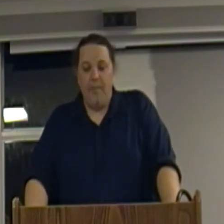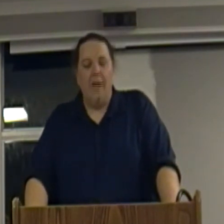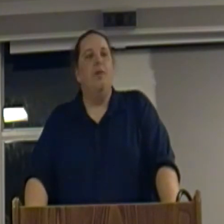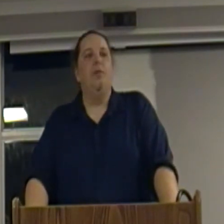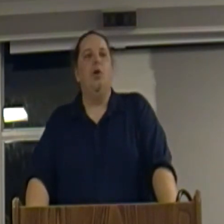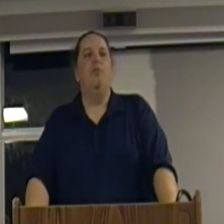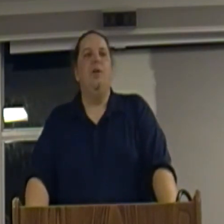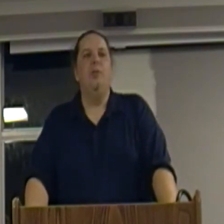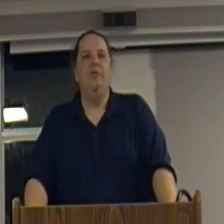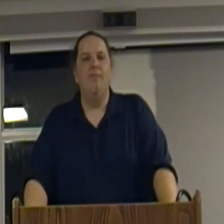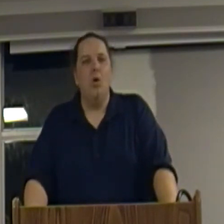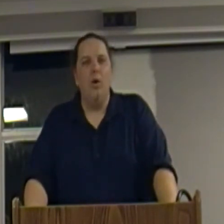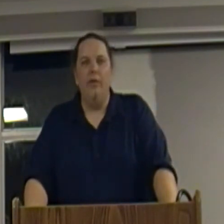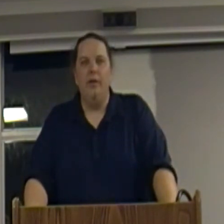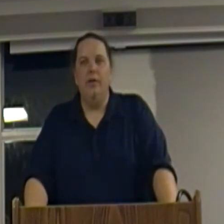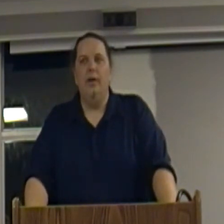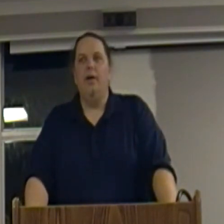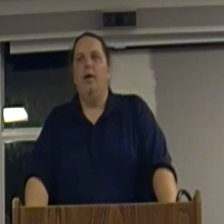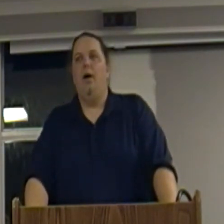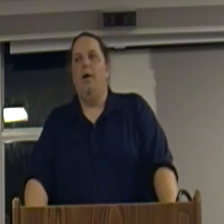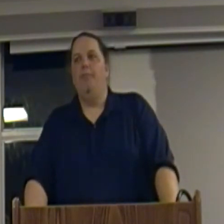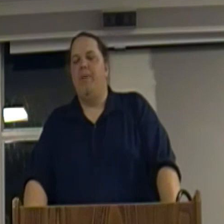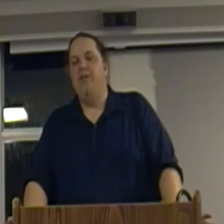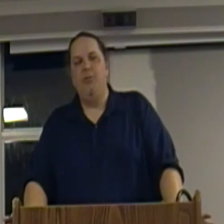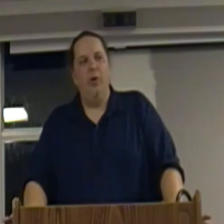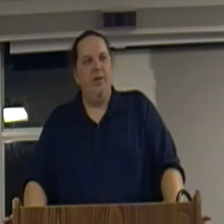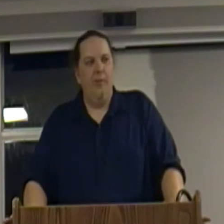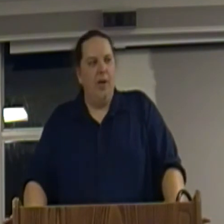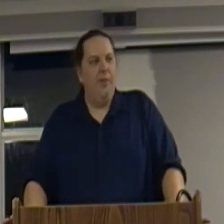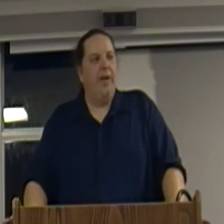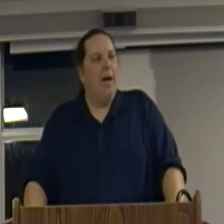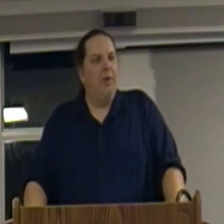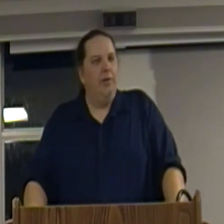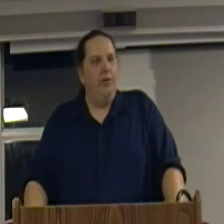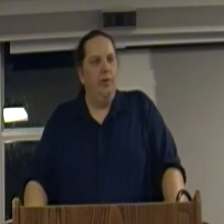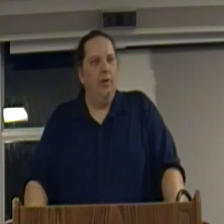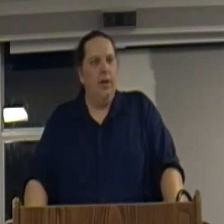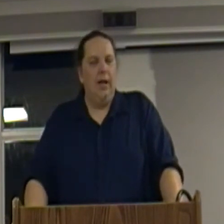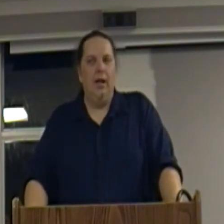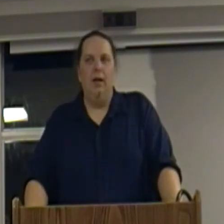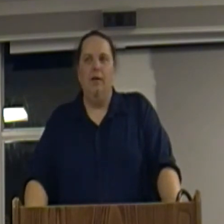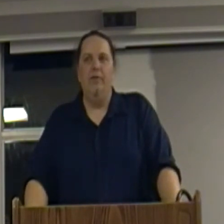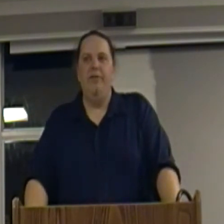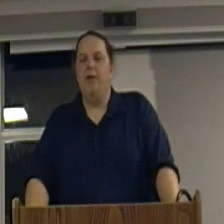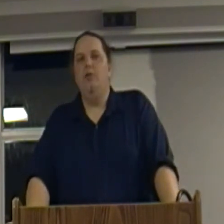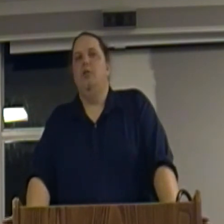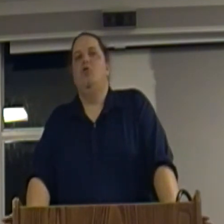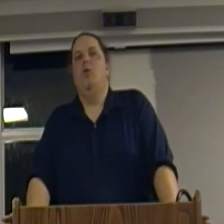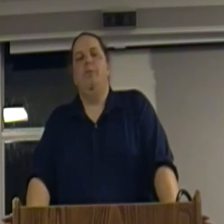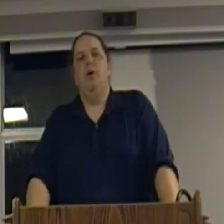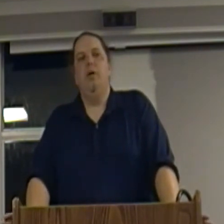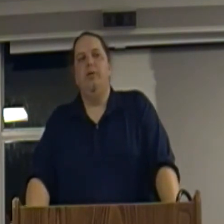And this, of course, makes them even more wealthy. By this point, they're becoming monopolies. They control the market.